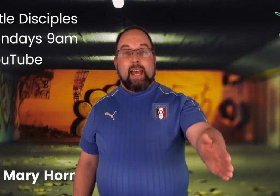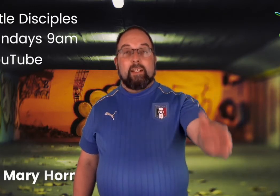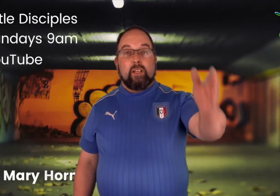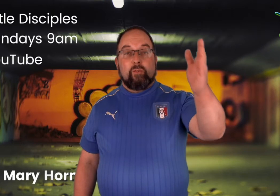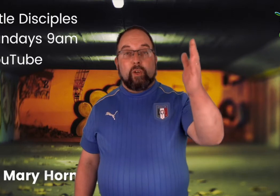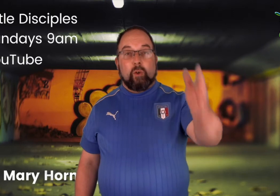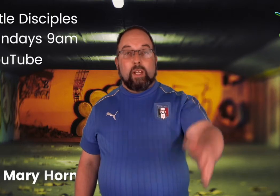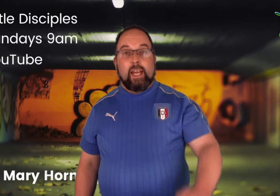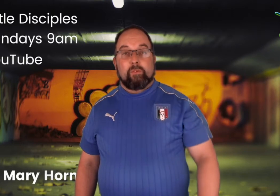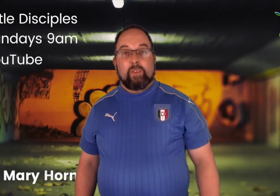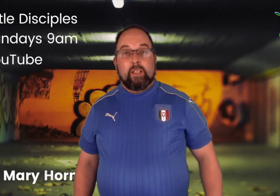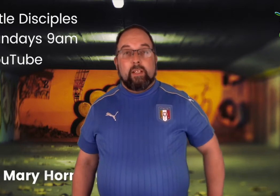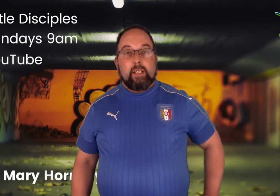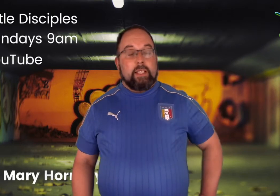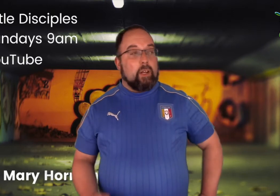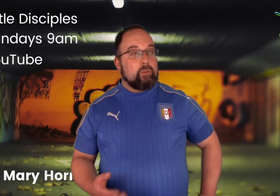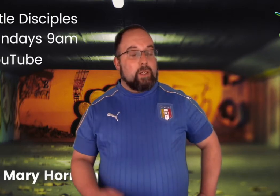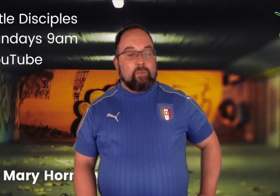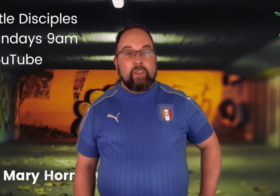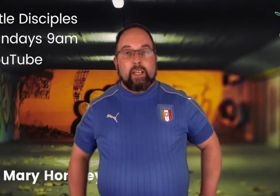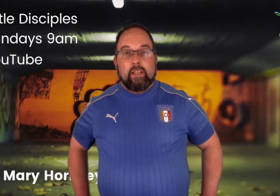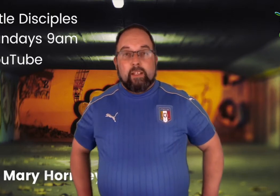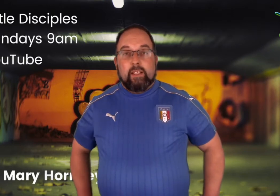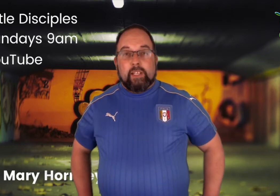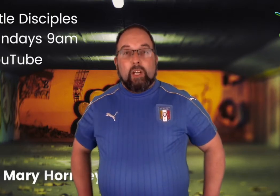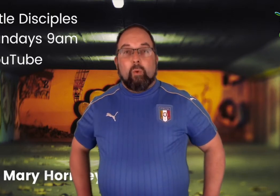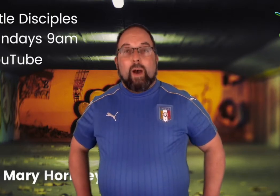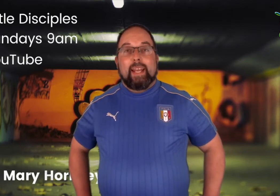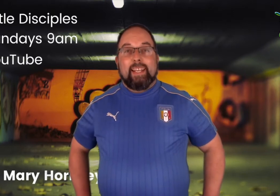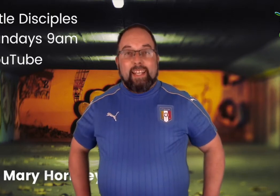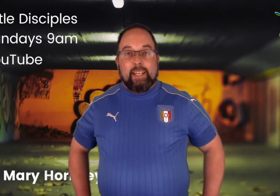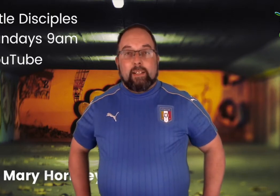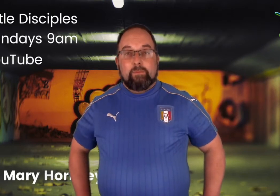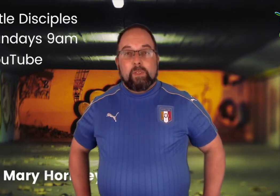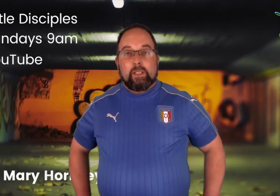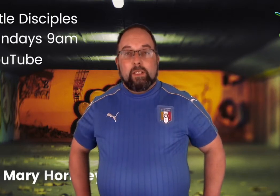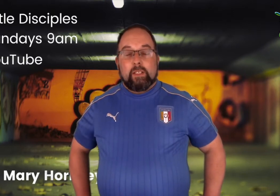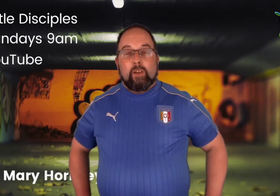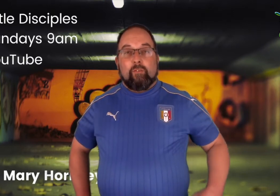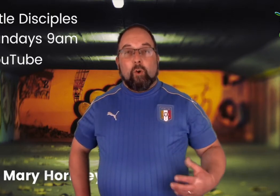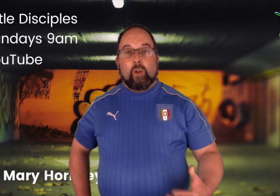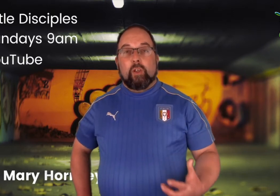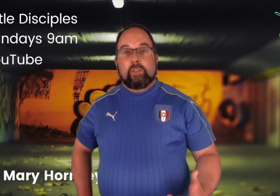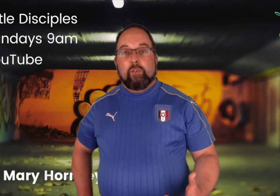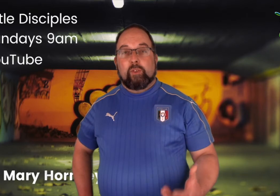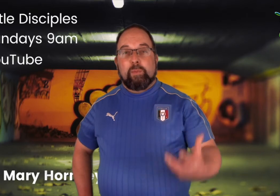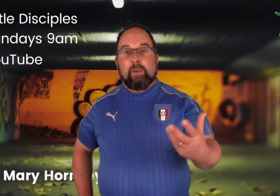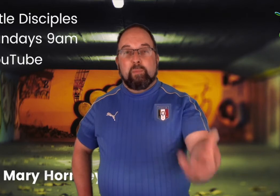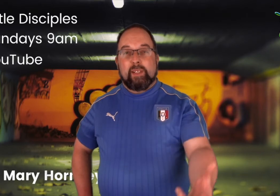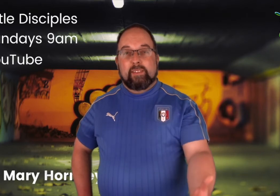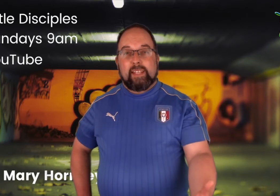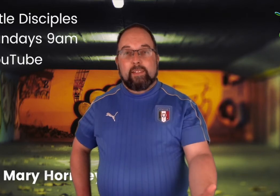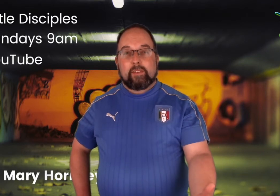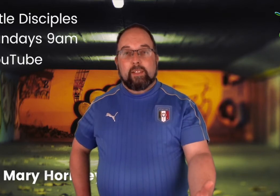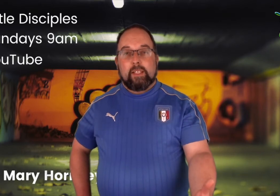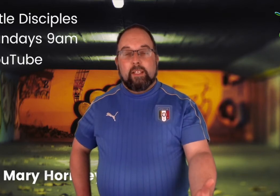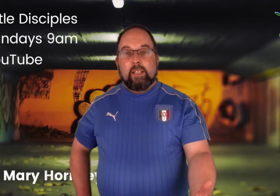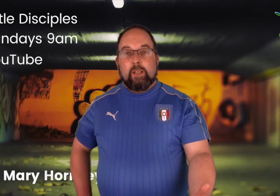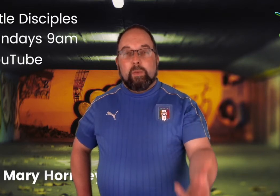for your life. You know something? You know why Leah thought herself to be a princess? Because